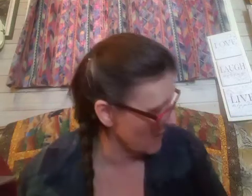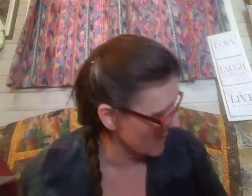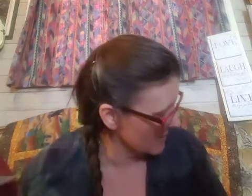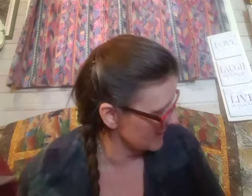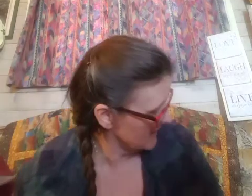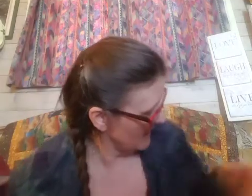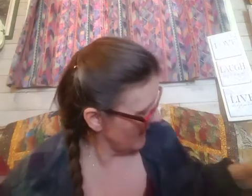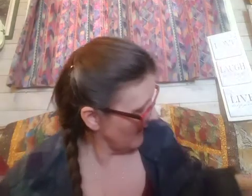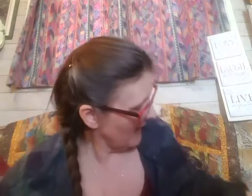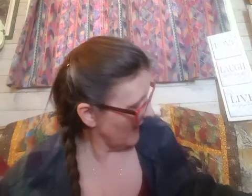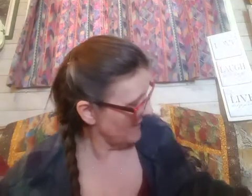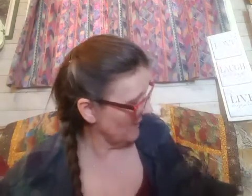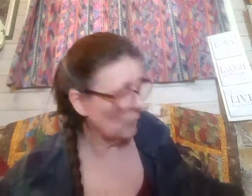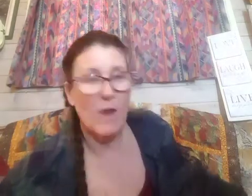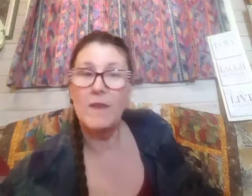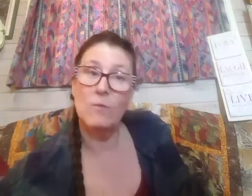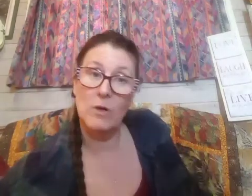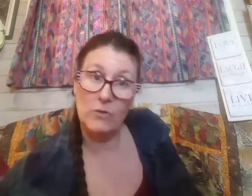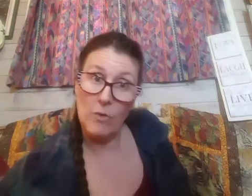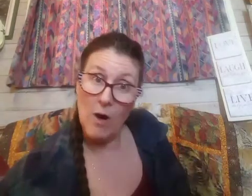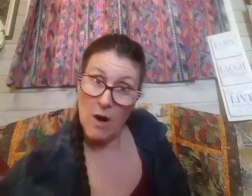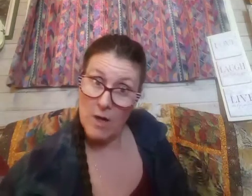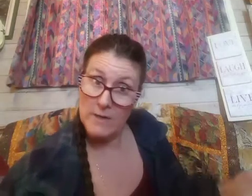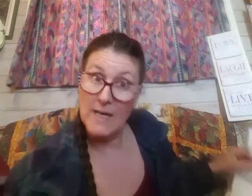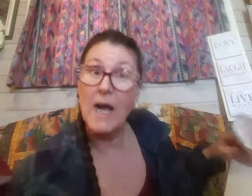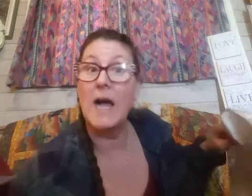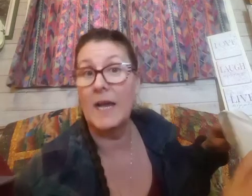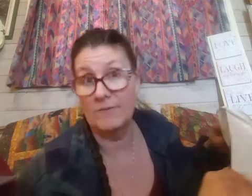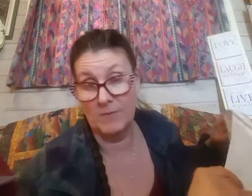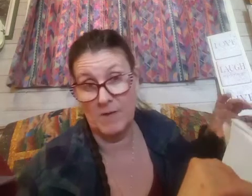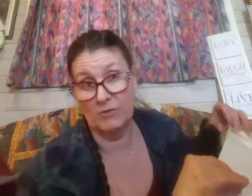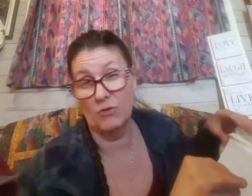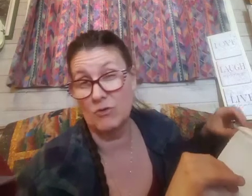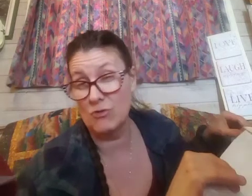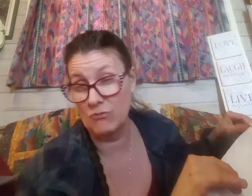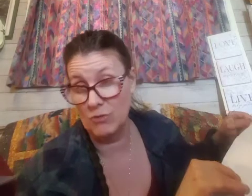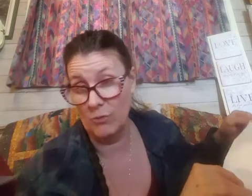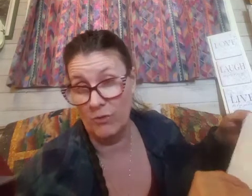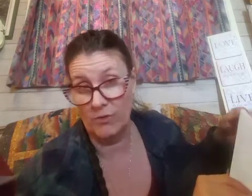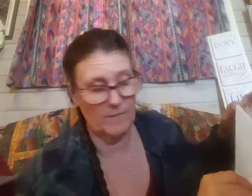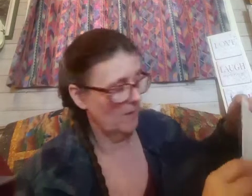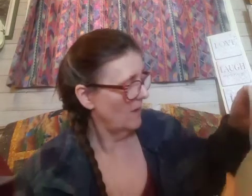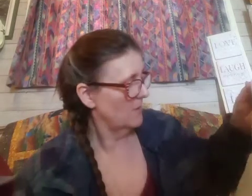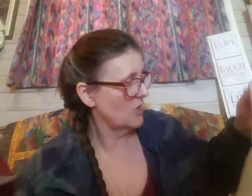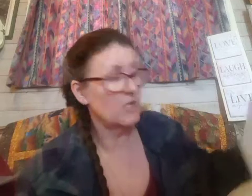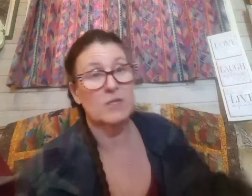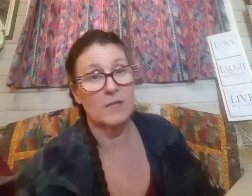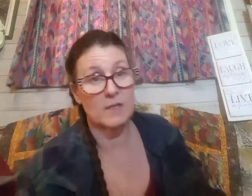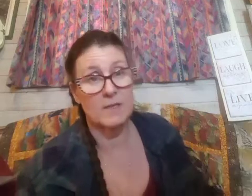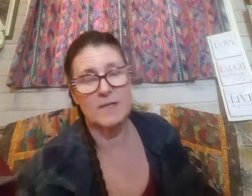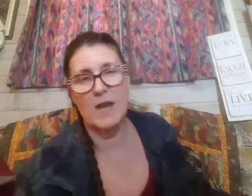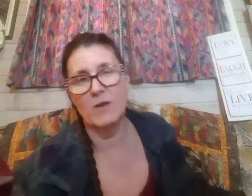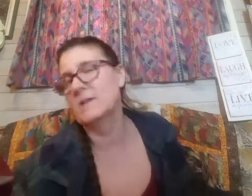hard and that's why they worked so hard to hide from us the truth changing the the narrative